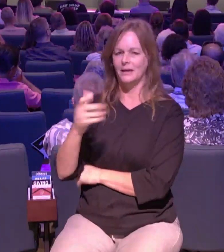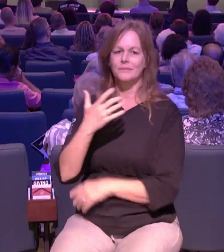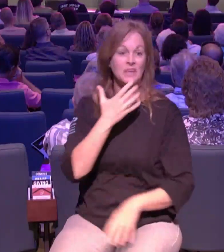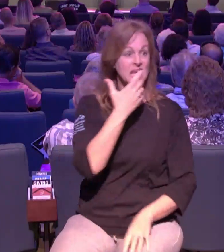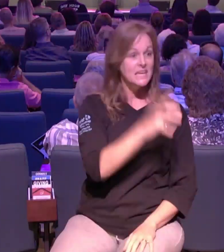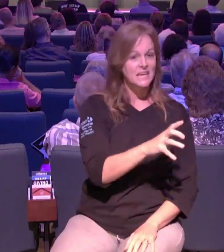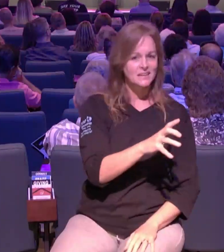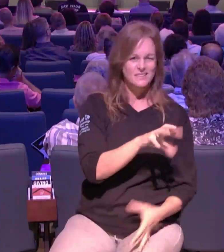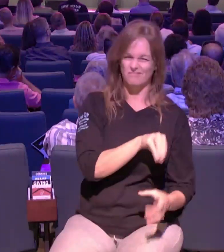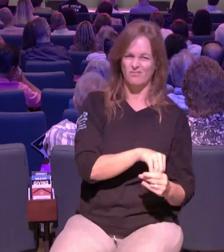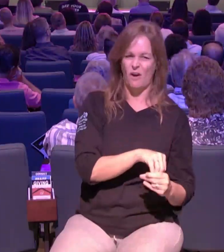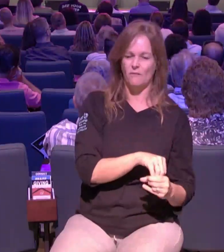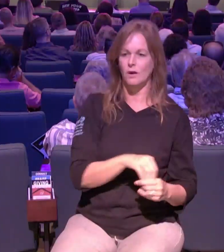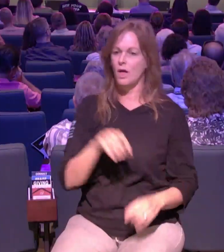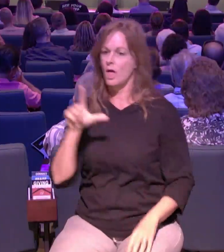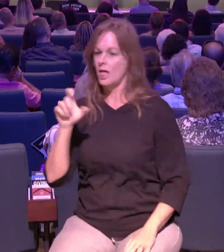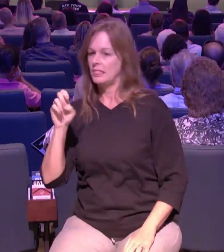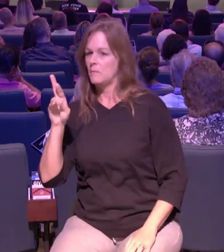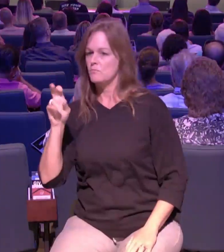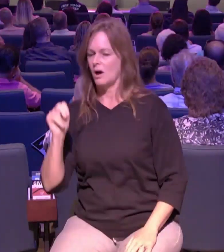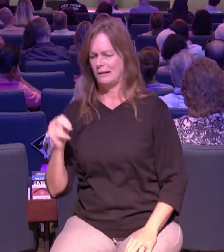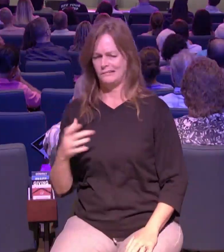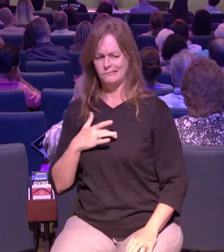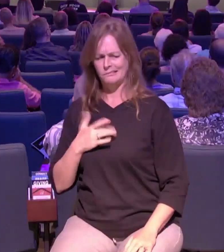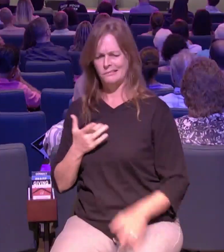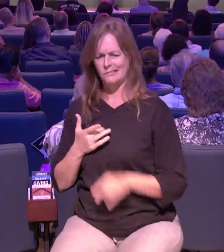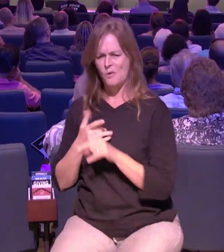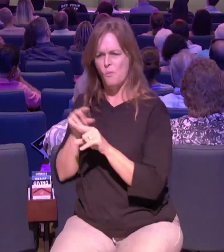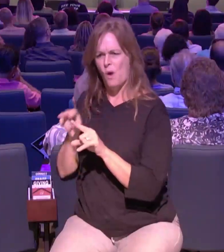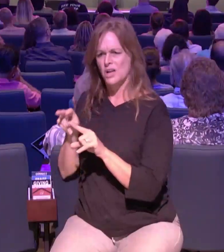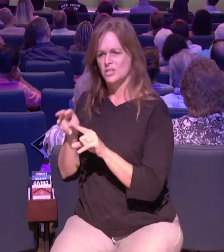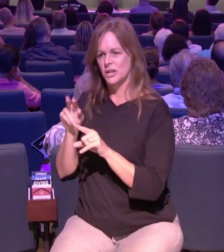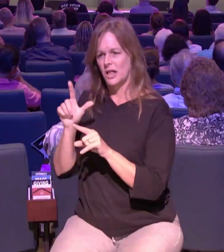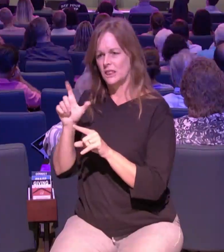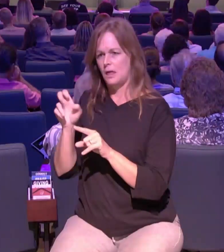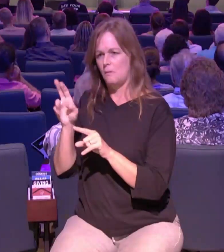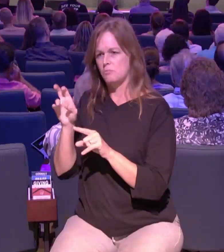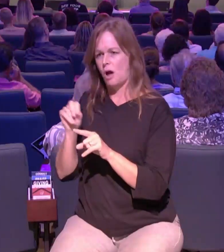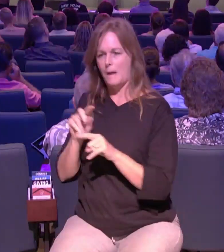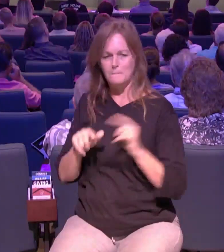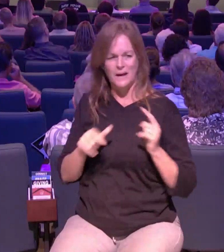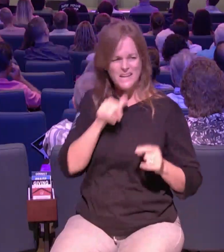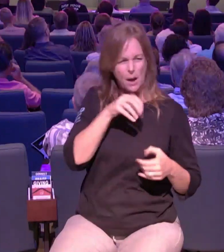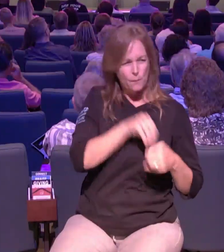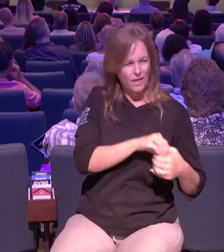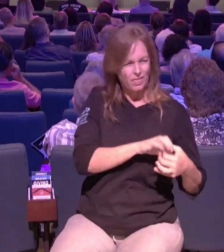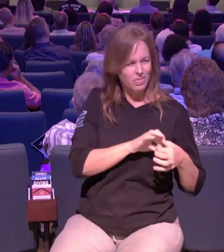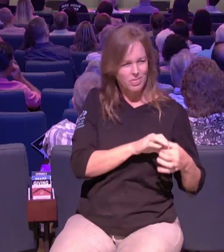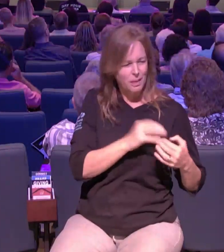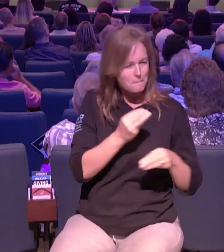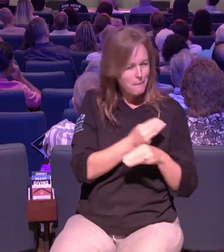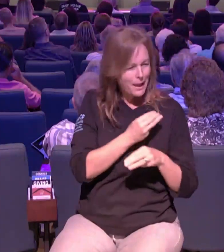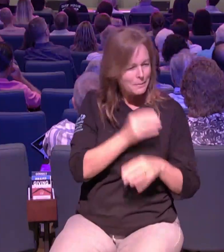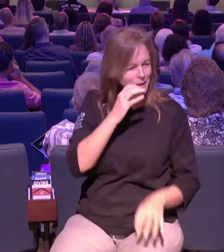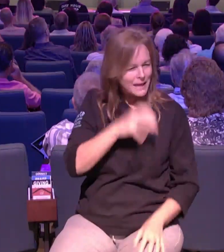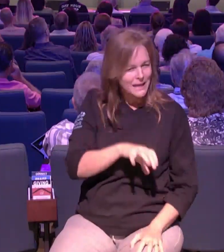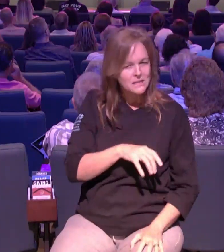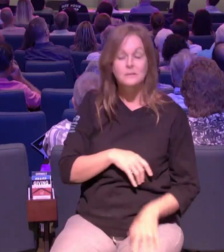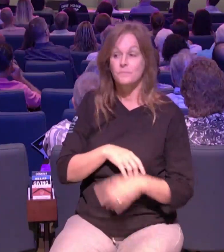so all us south florida people we got a little problem we got to deal with on that issue but let me just tell you lebron has been playing some ball